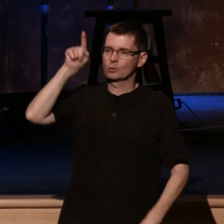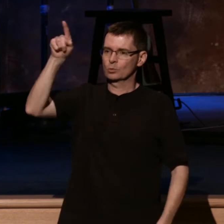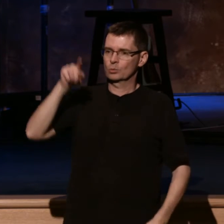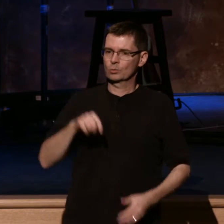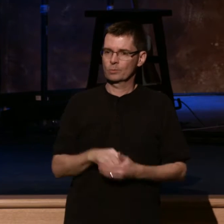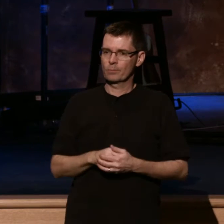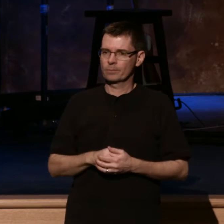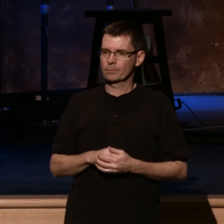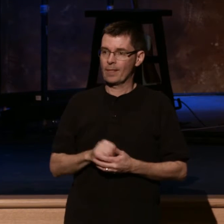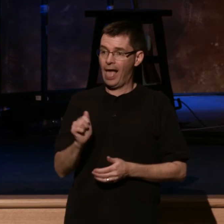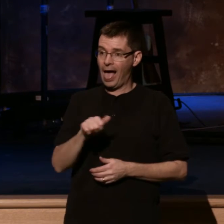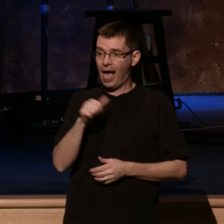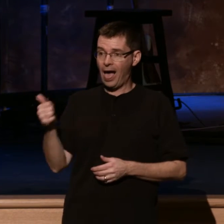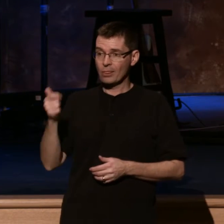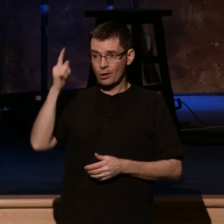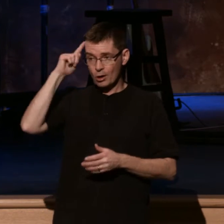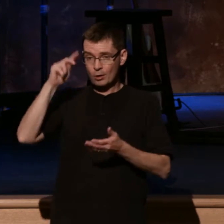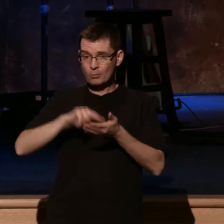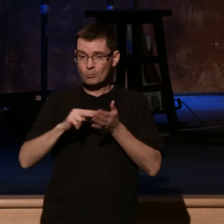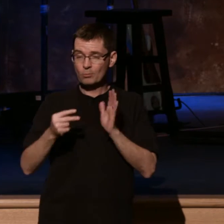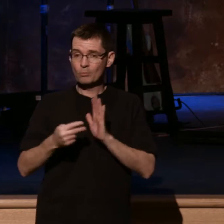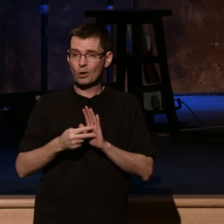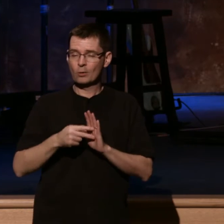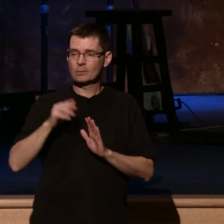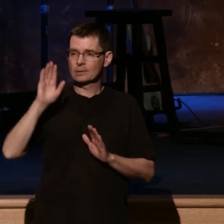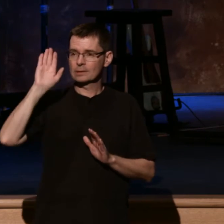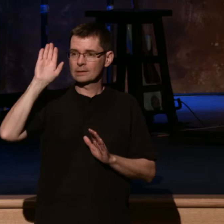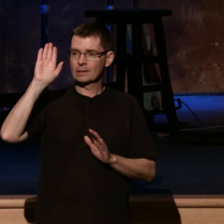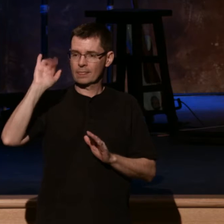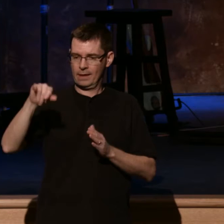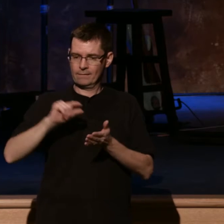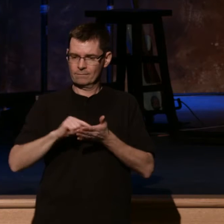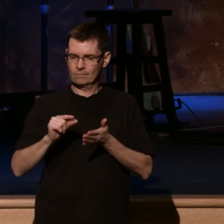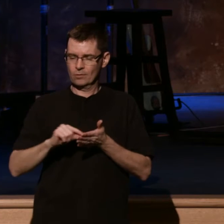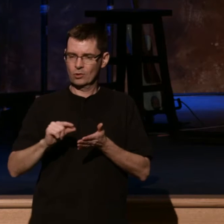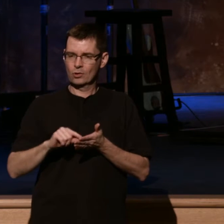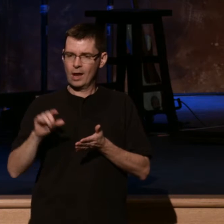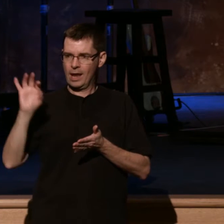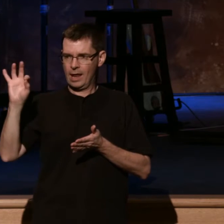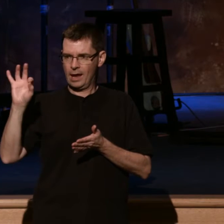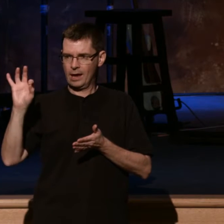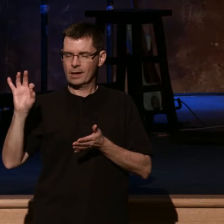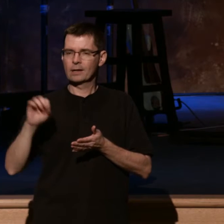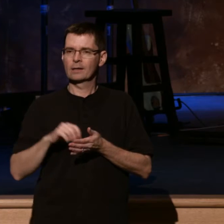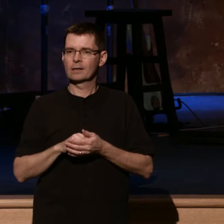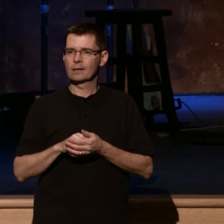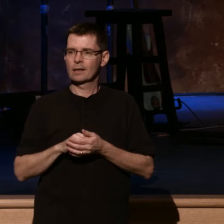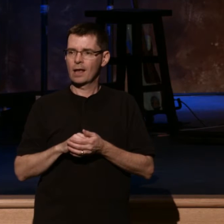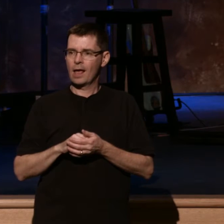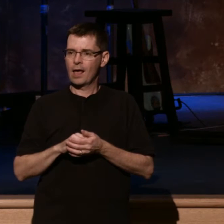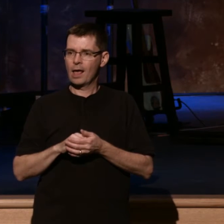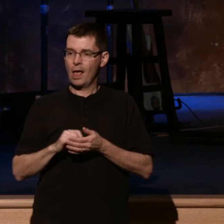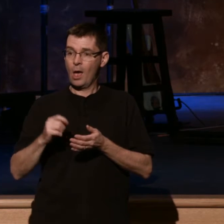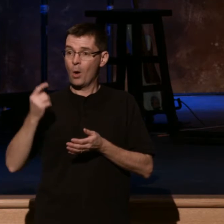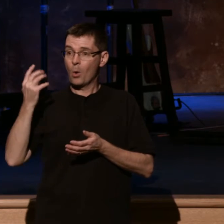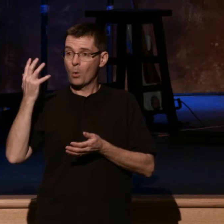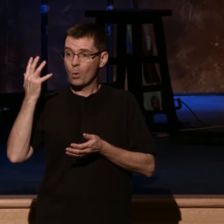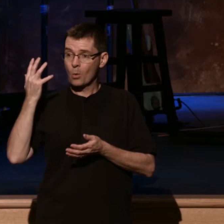Look at verse 9. And here it is. That glory may dwell in our